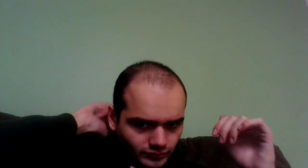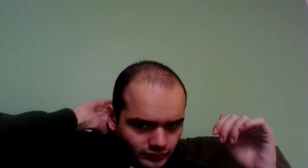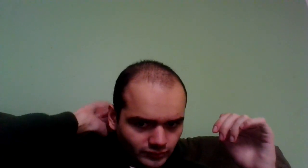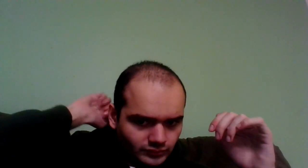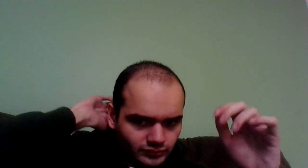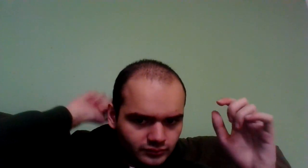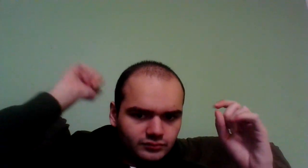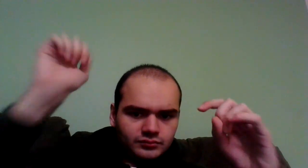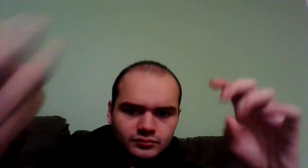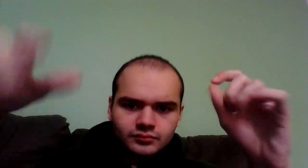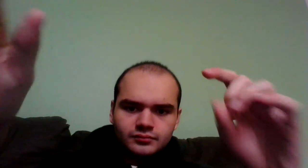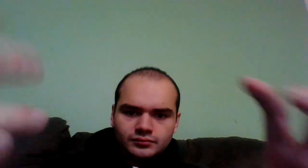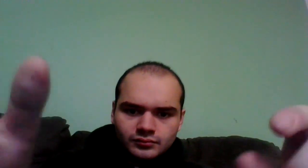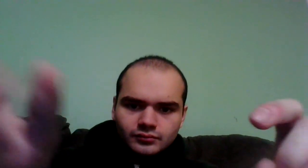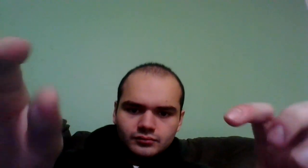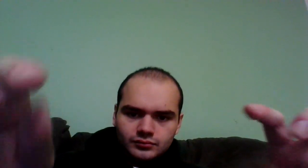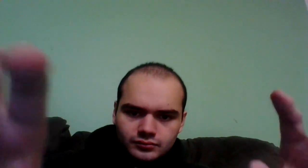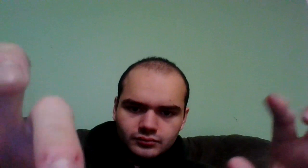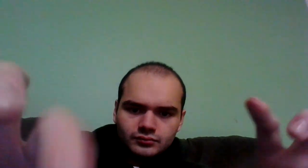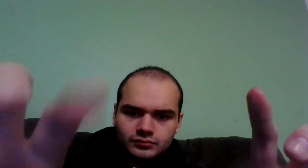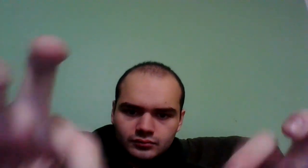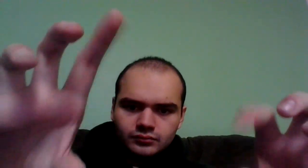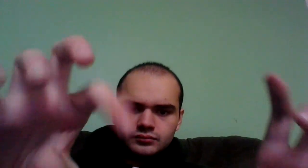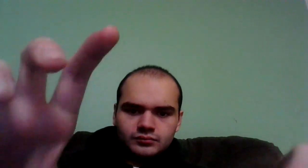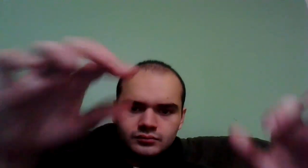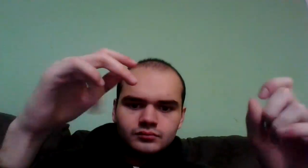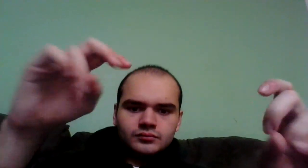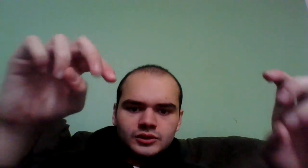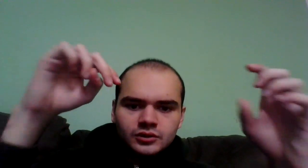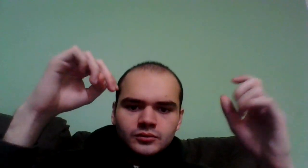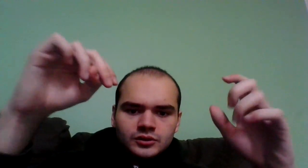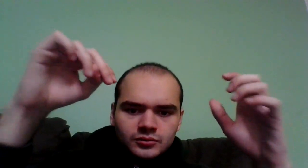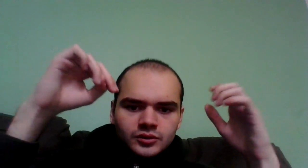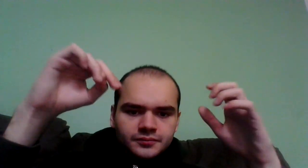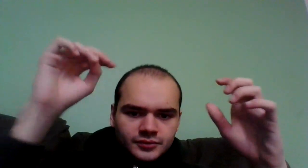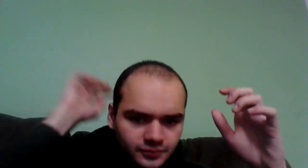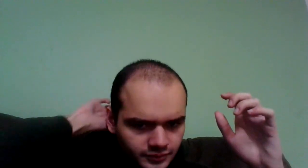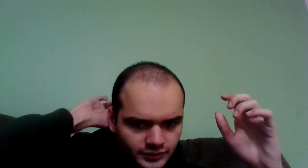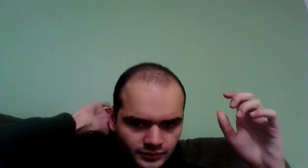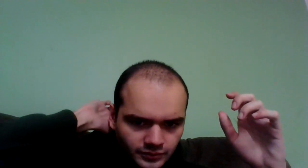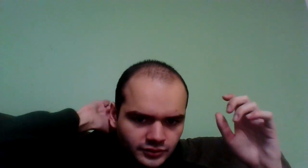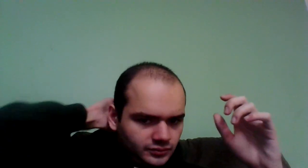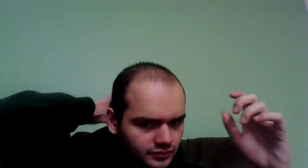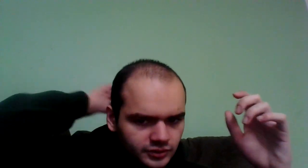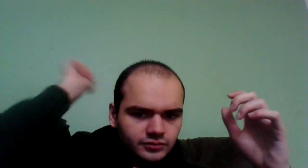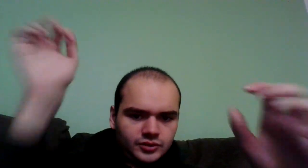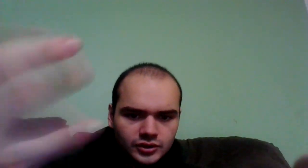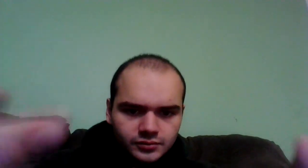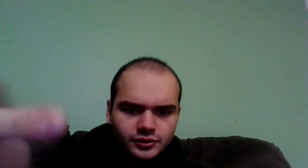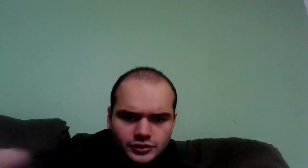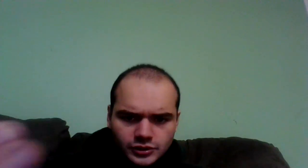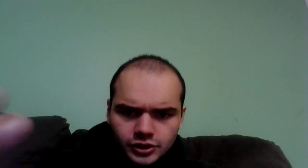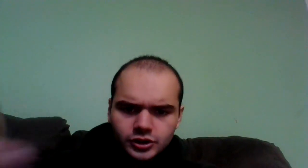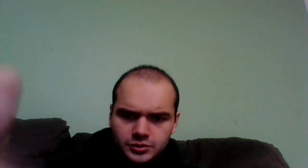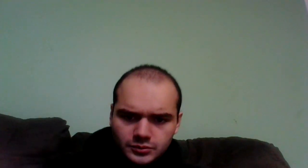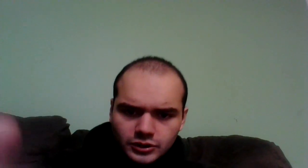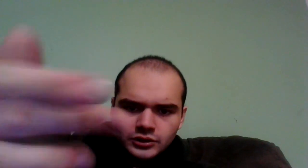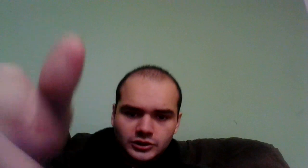Thus, the Powerpuff Girls were born! Using their ultra-superpowers, Blossom, Bubbles, and Buttercups have